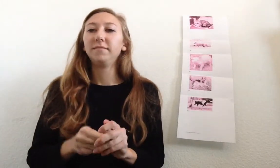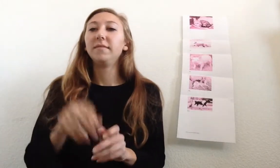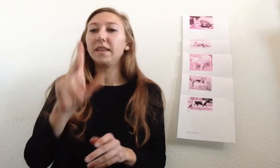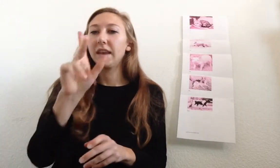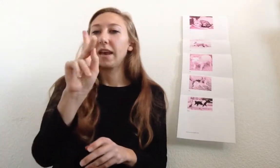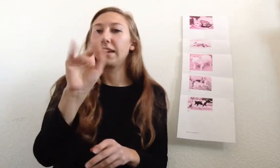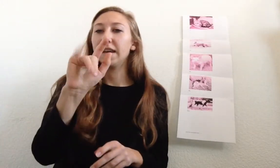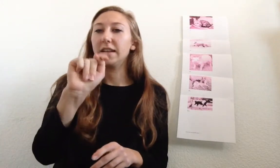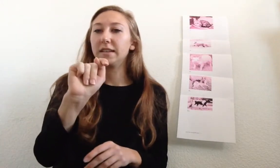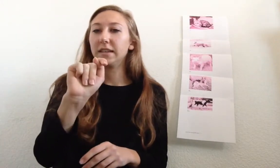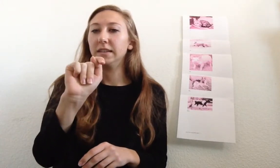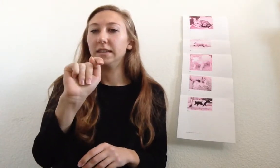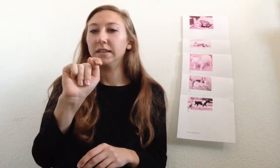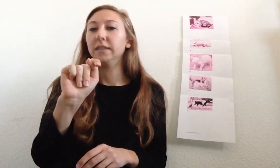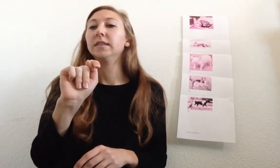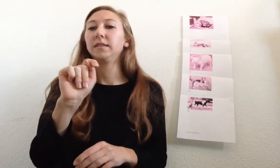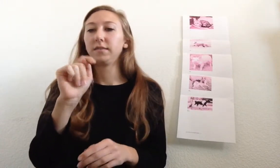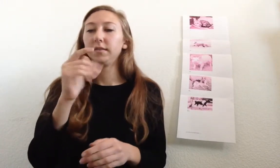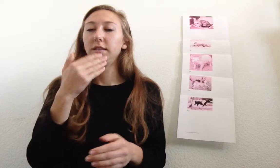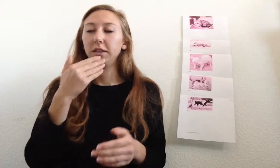A kit. Good.